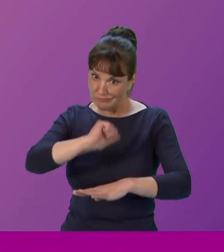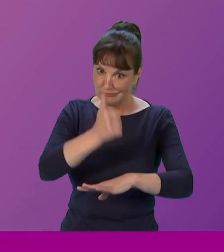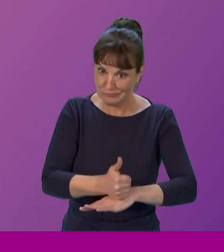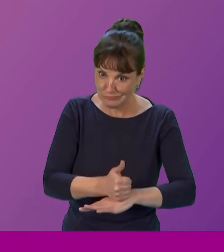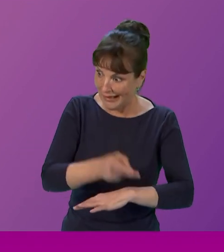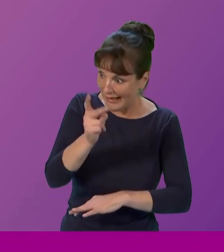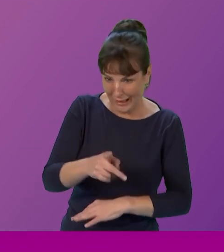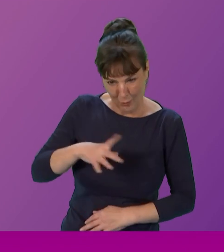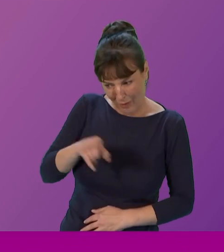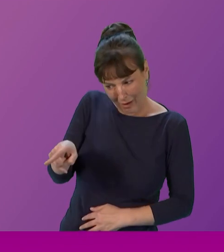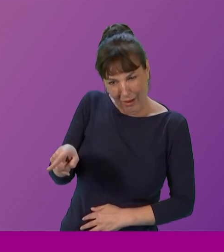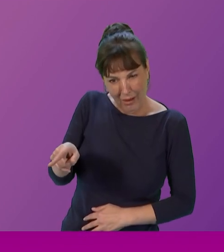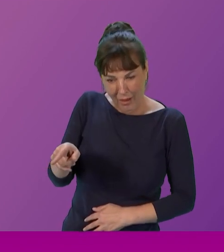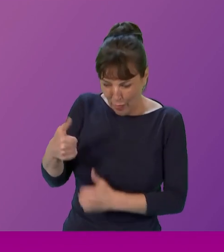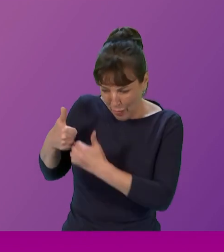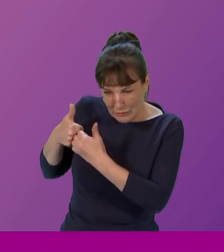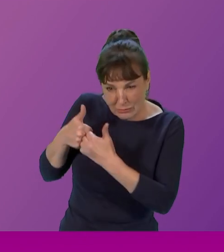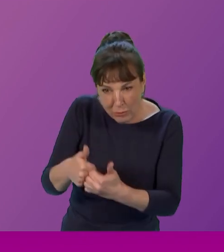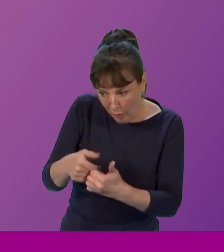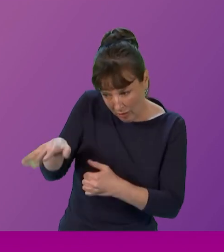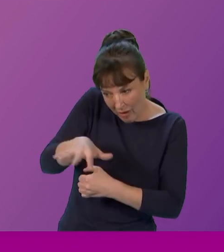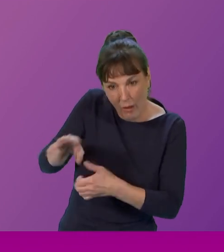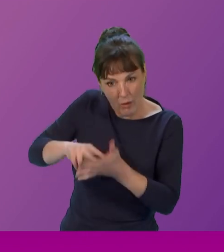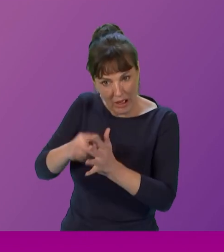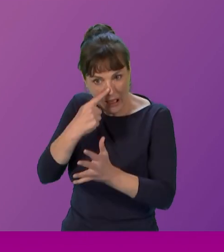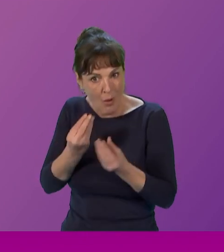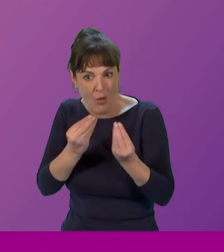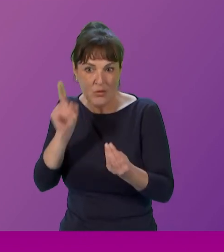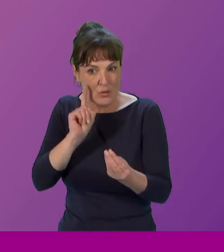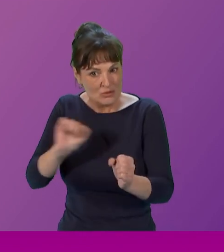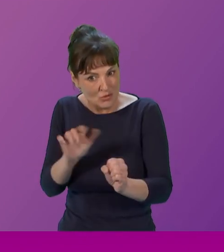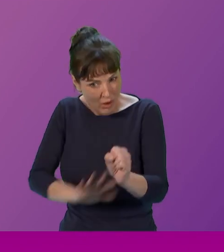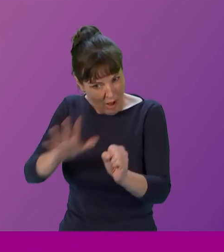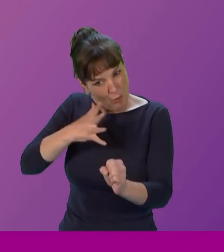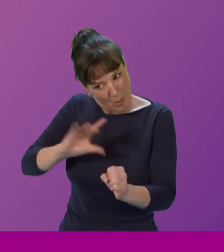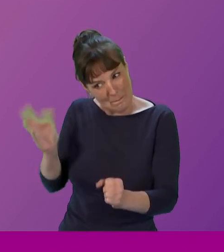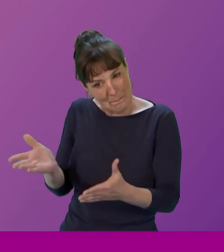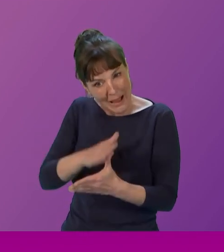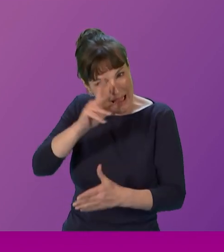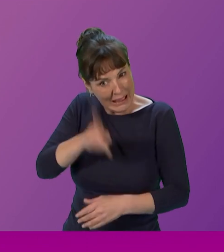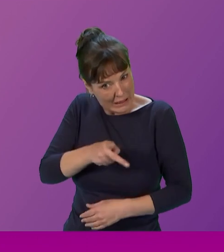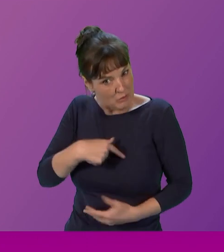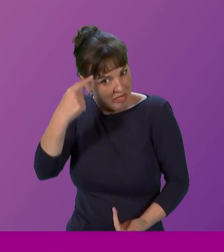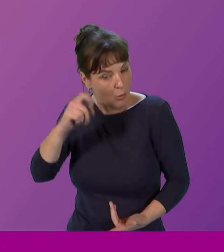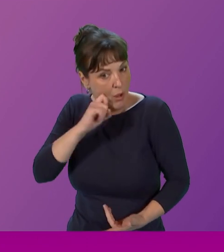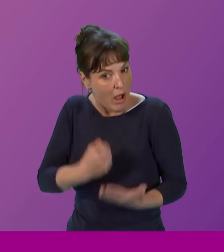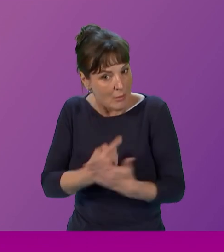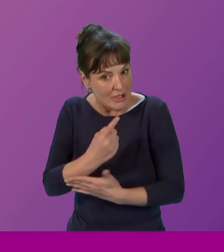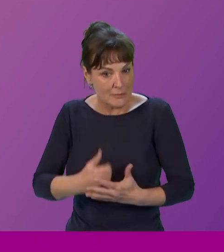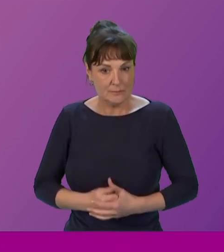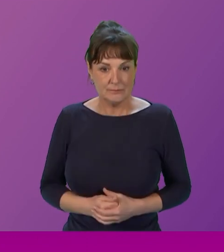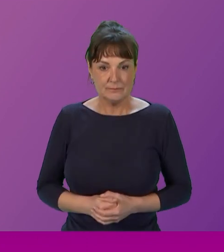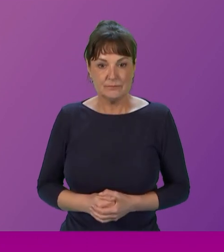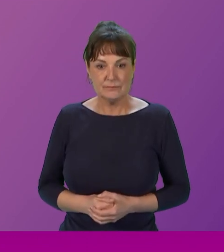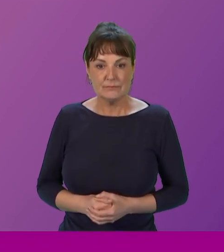women across Scotland. Okay. Thank you. Co-Cab. I couldn't pick up the name of the group. I'm sorry. I was trying